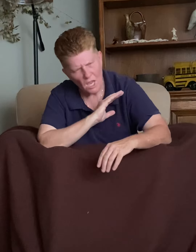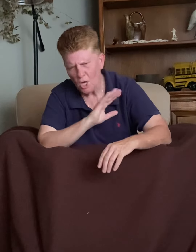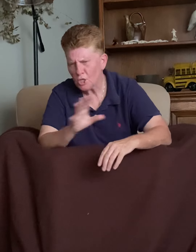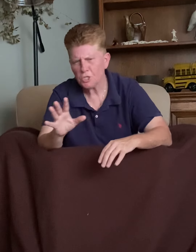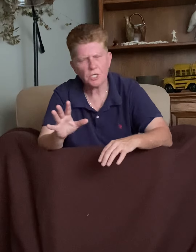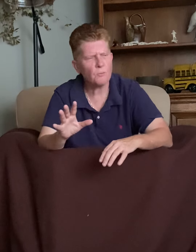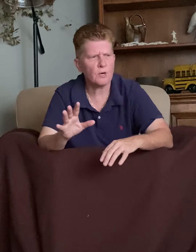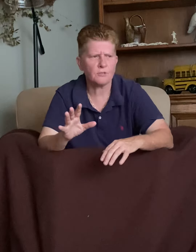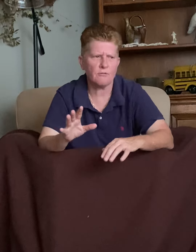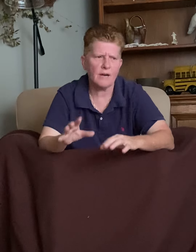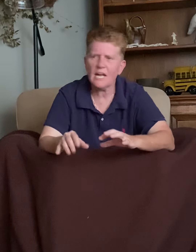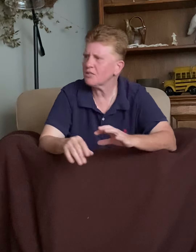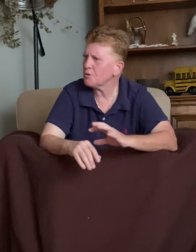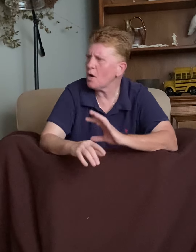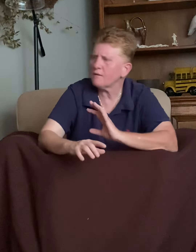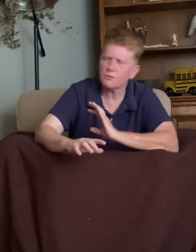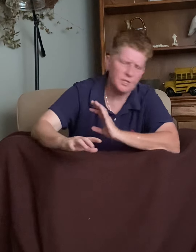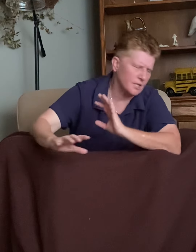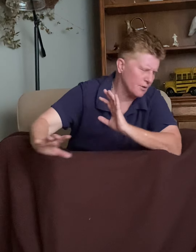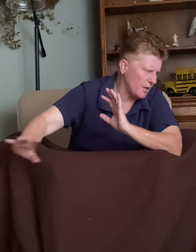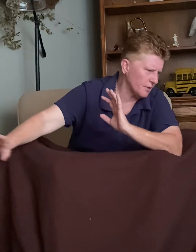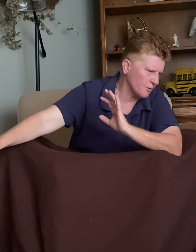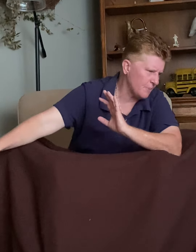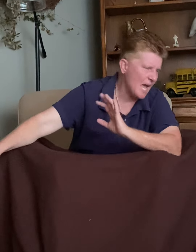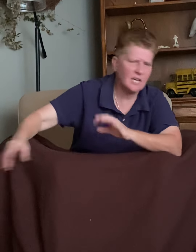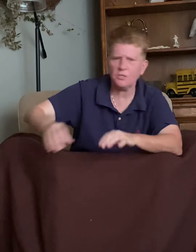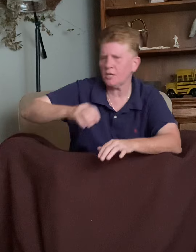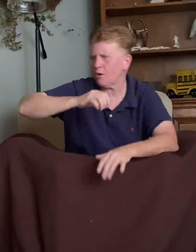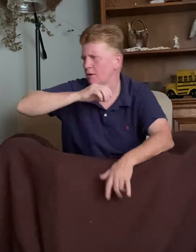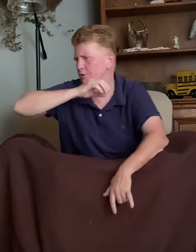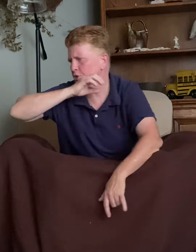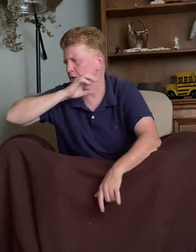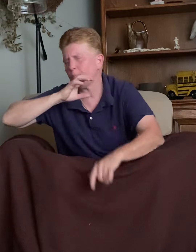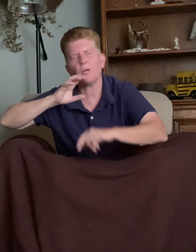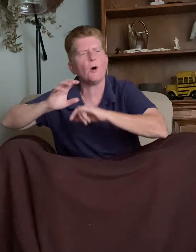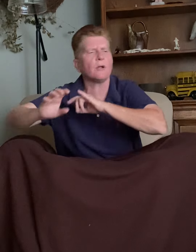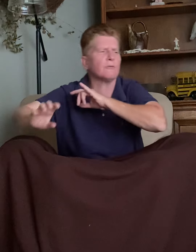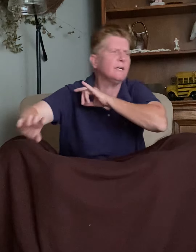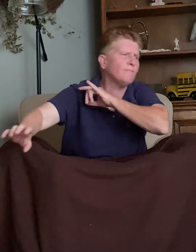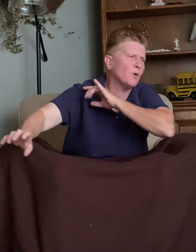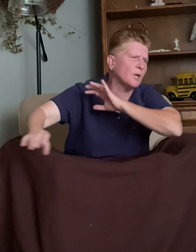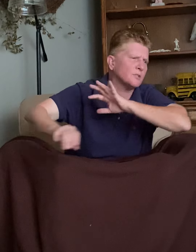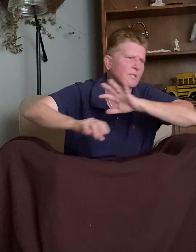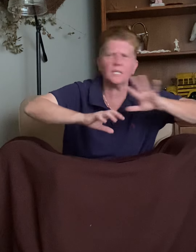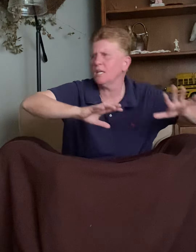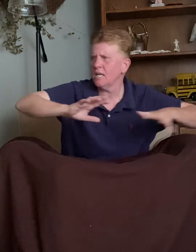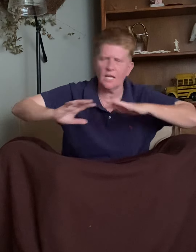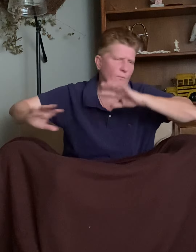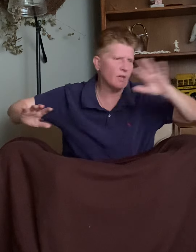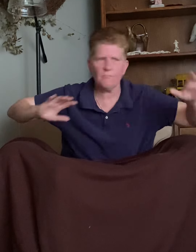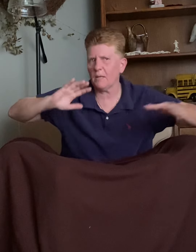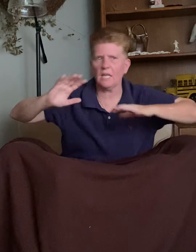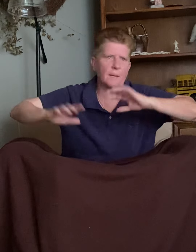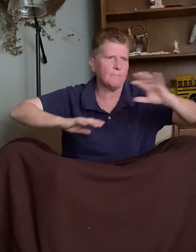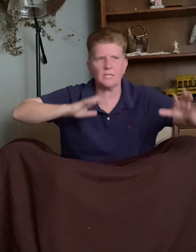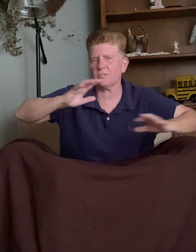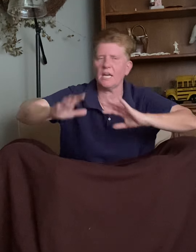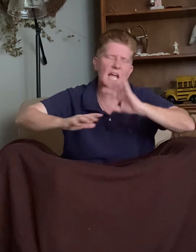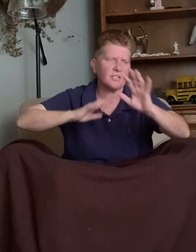She worked her ass off. She did all her packaging, all her shipping, all her invoicing. We've been, like, busting ass